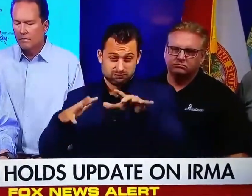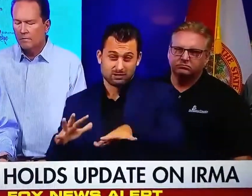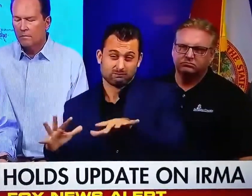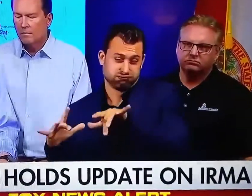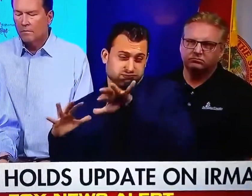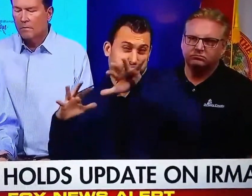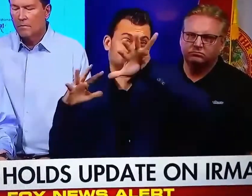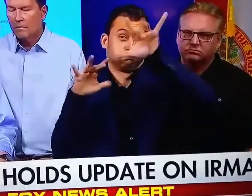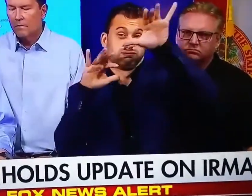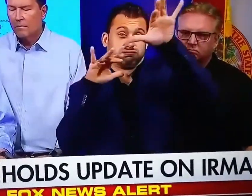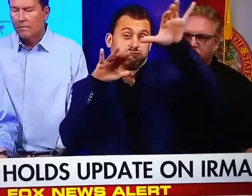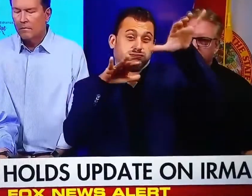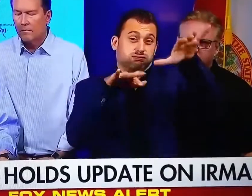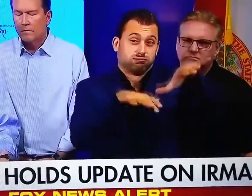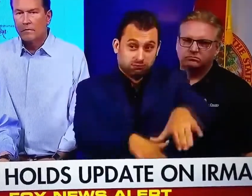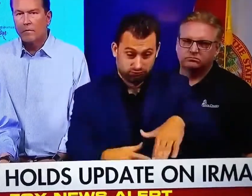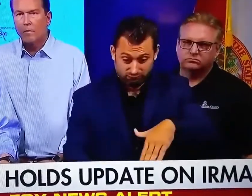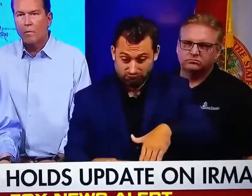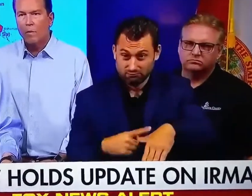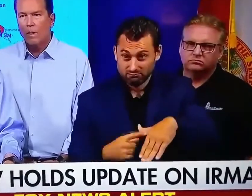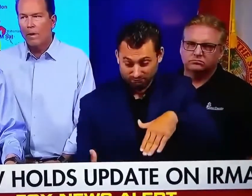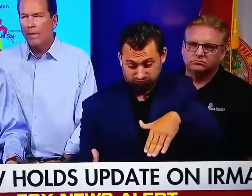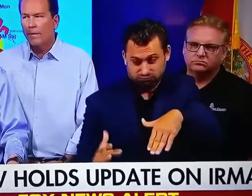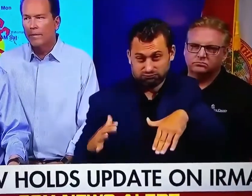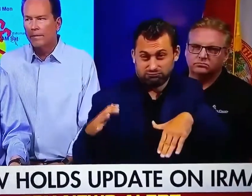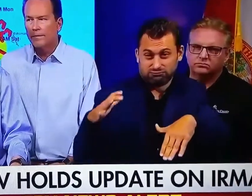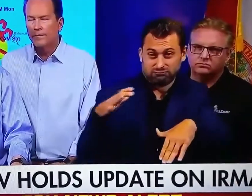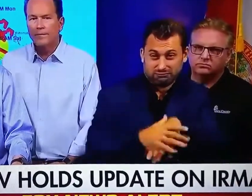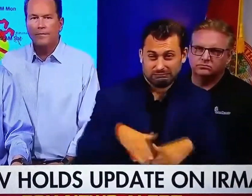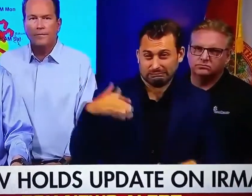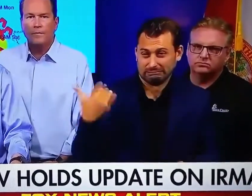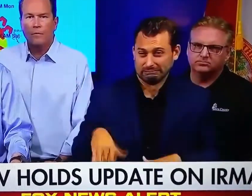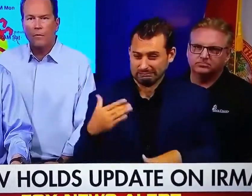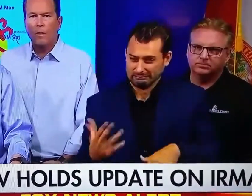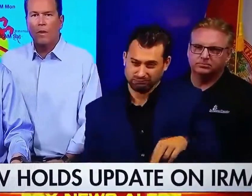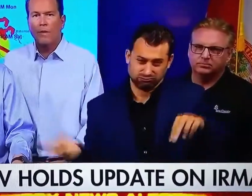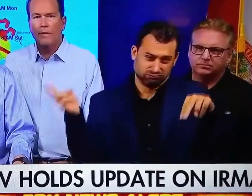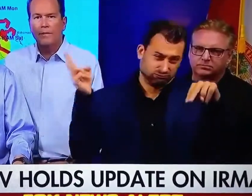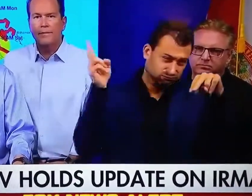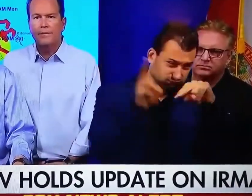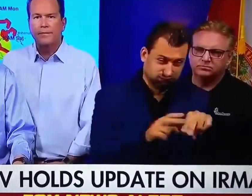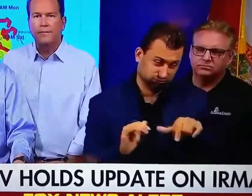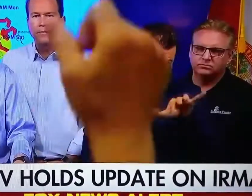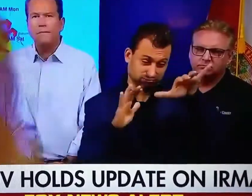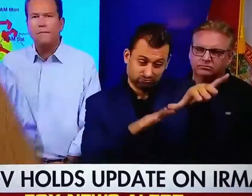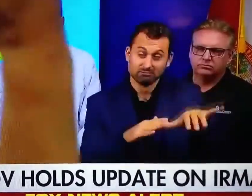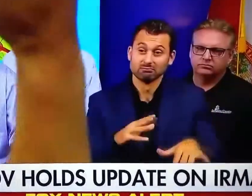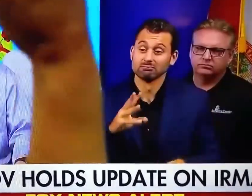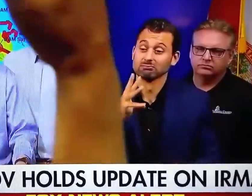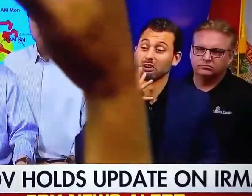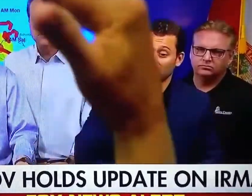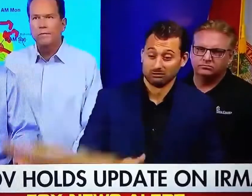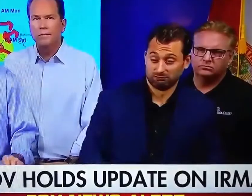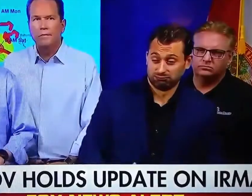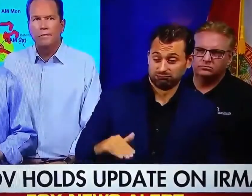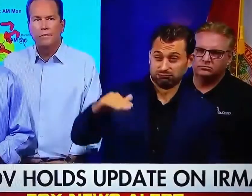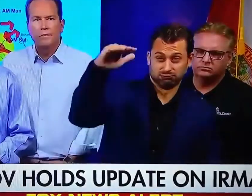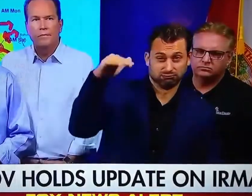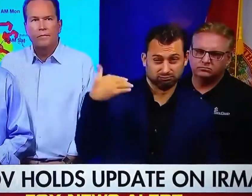increased. And 6 to 12 feet, think about that, 6 to 12 feet of impacts above ground level is now